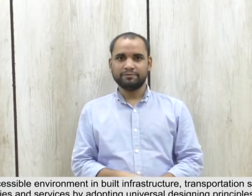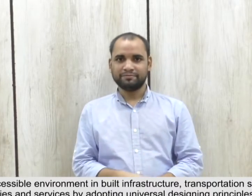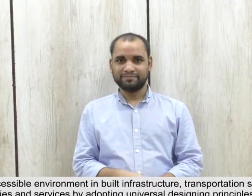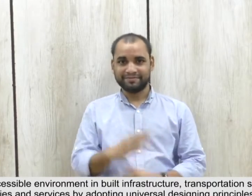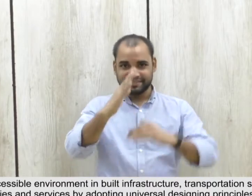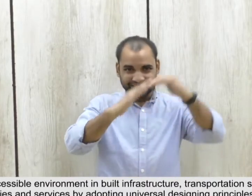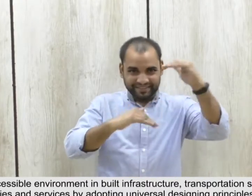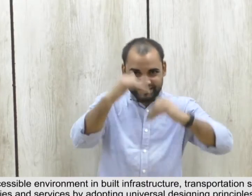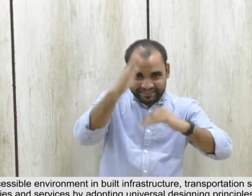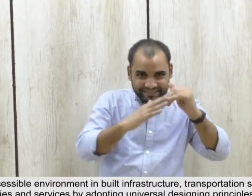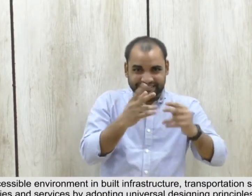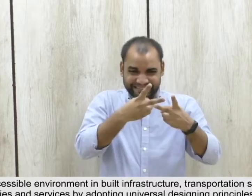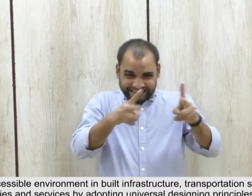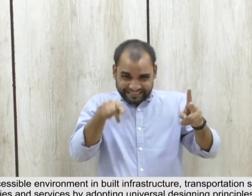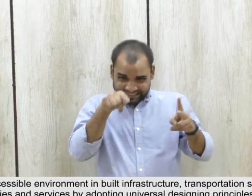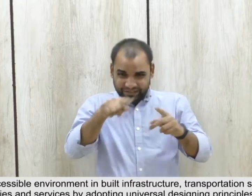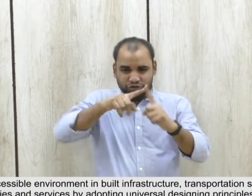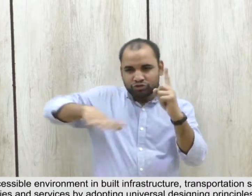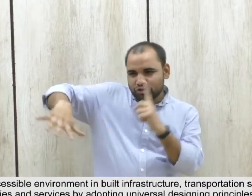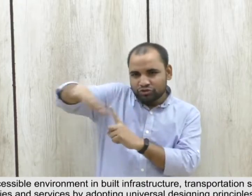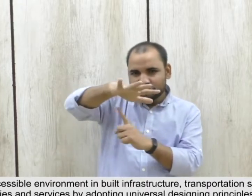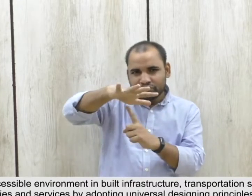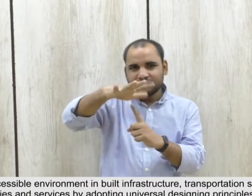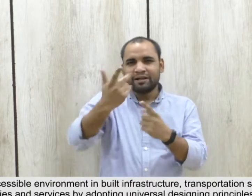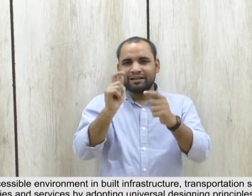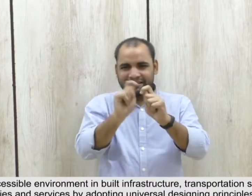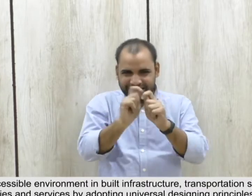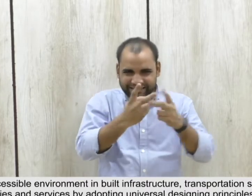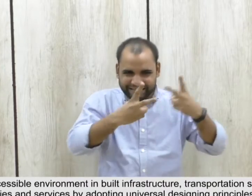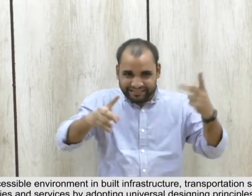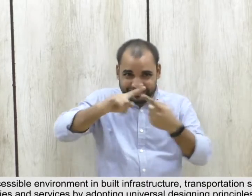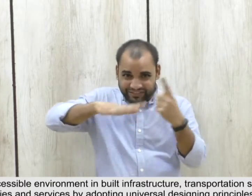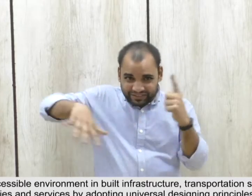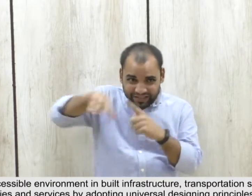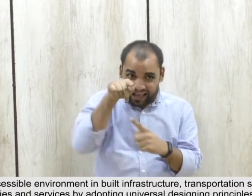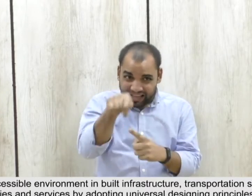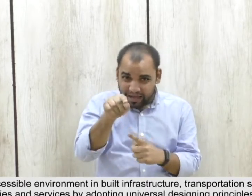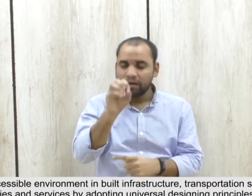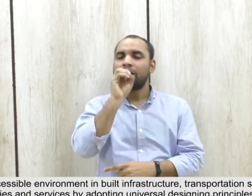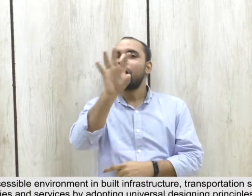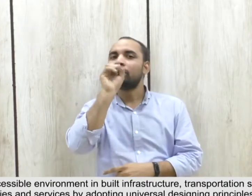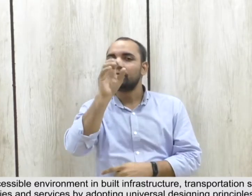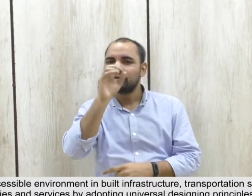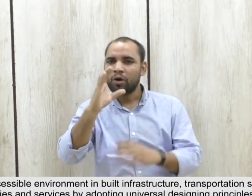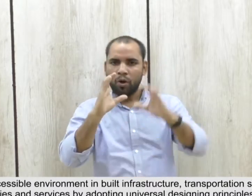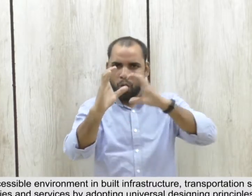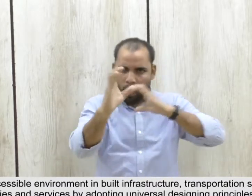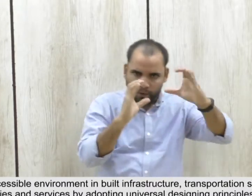4.17. an accessible environment in built infrastructure, transportation system,